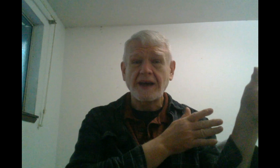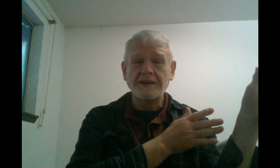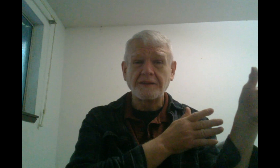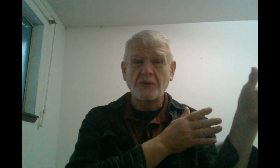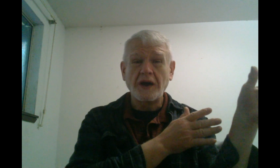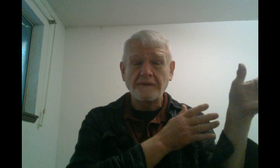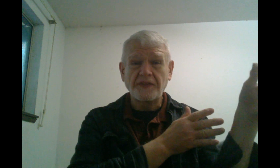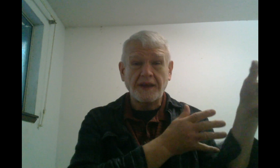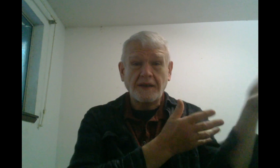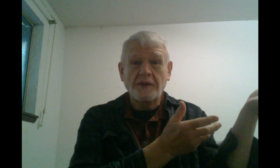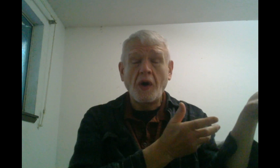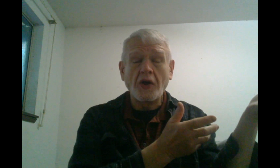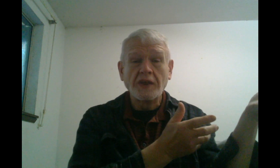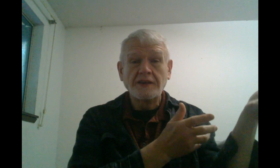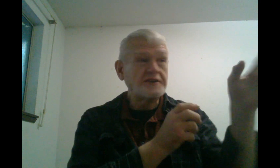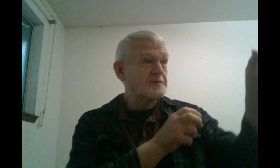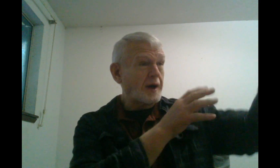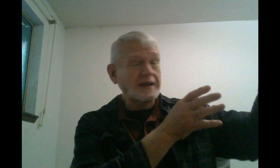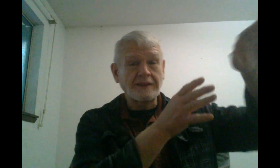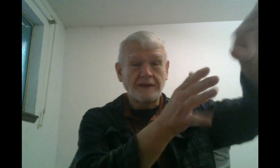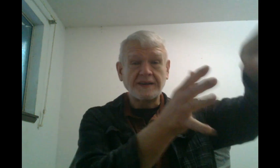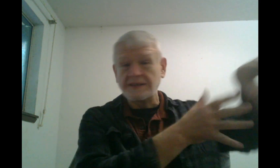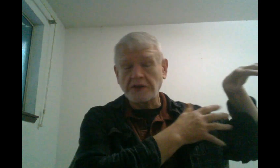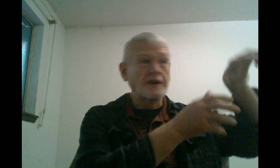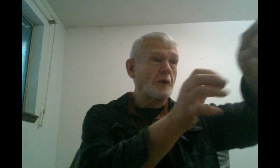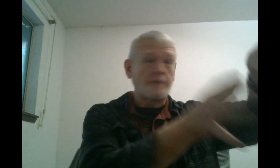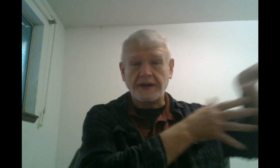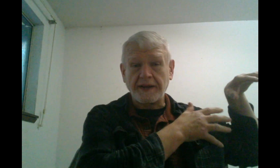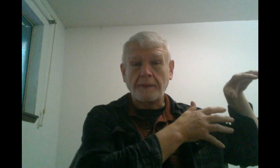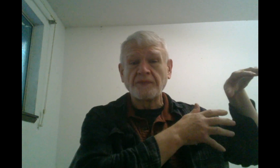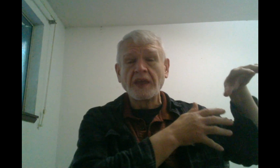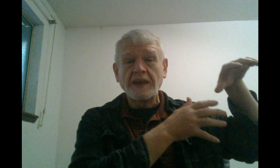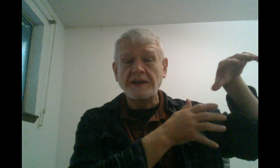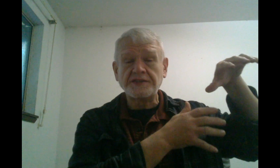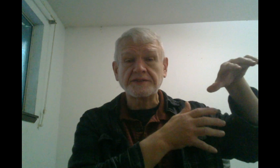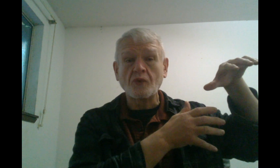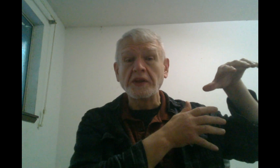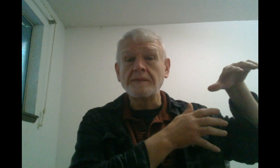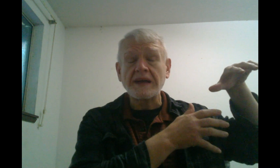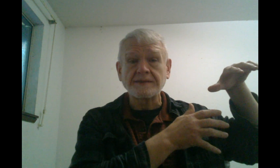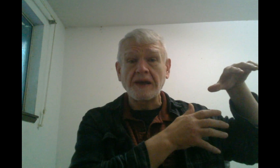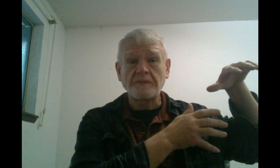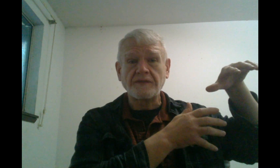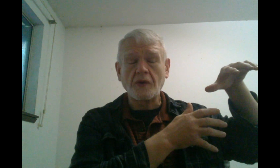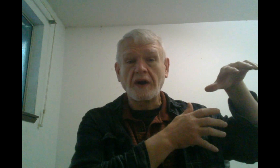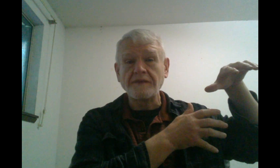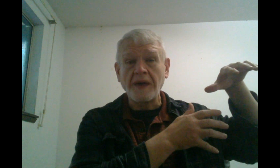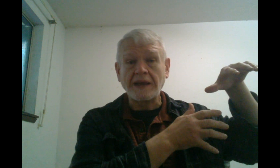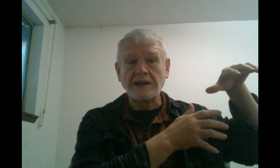side of the wall. You just walk in. There it is. You can go, da-da-da-da, and just really mess them up if you're of the mind.